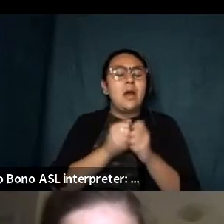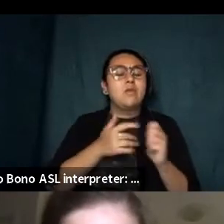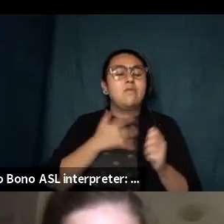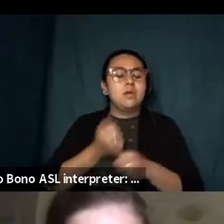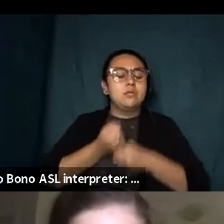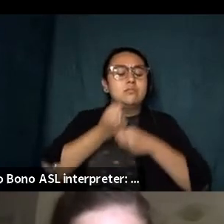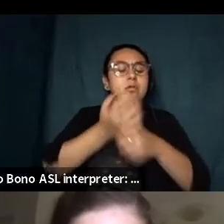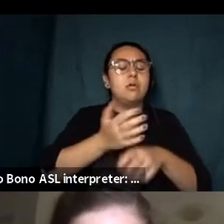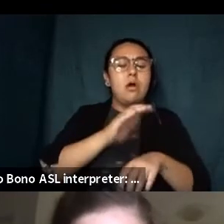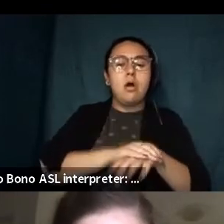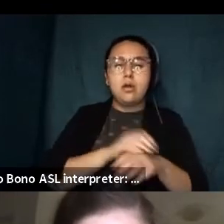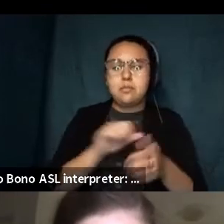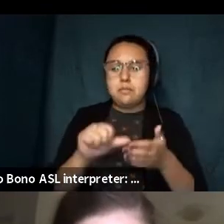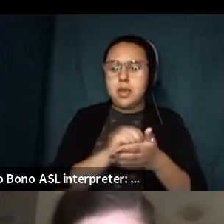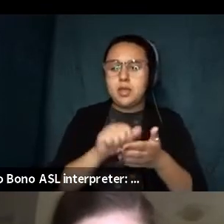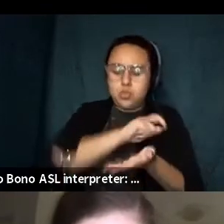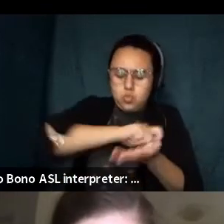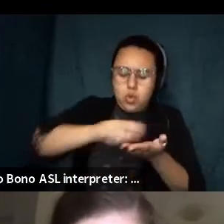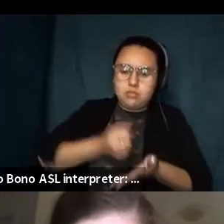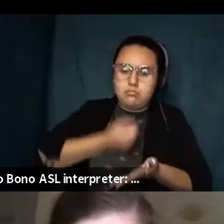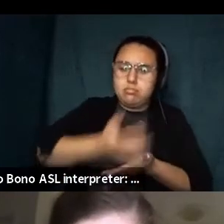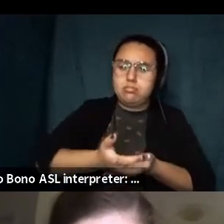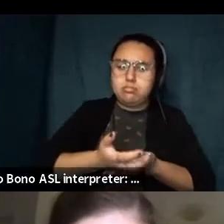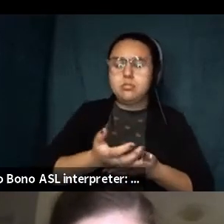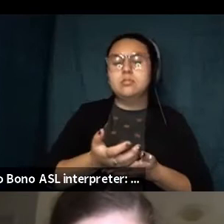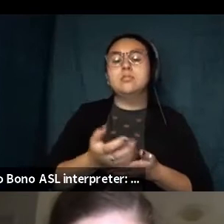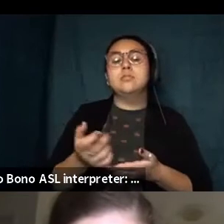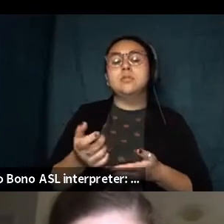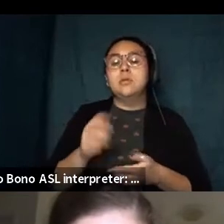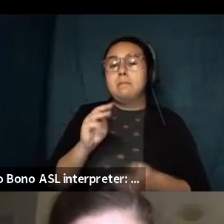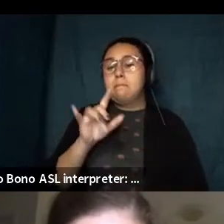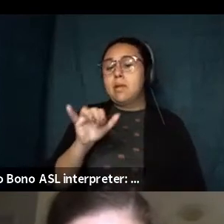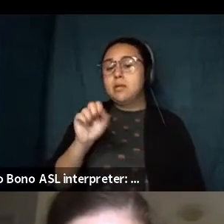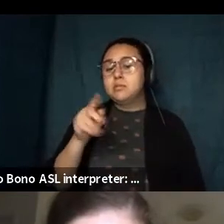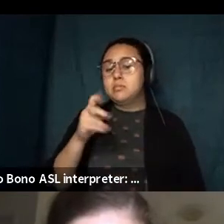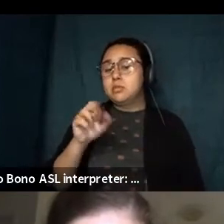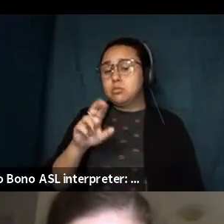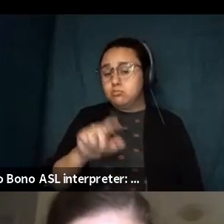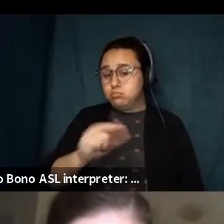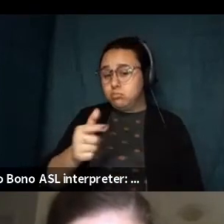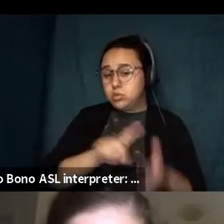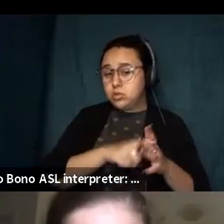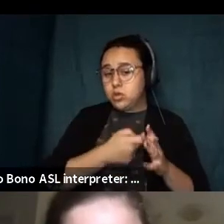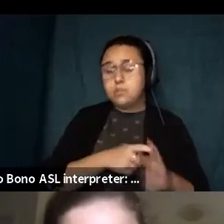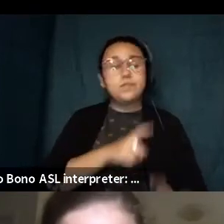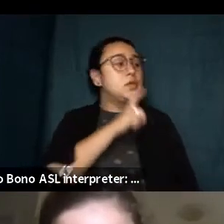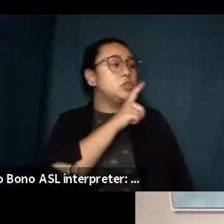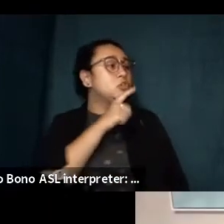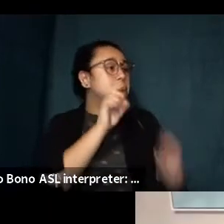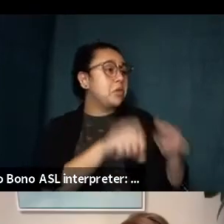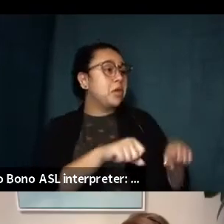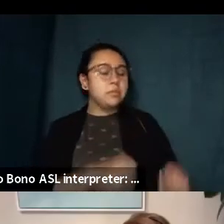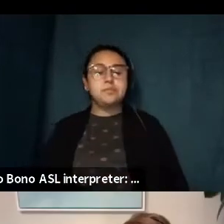and then i'll let you guys take it from there molly spencer do you want to get us started sure i can do that